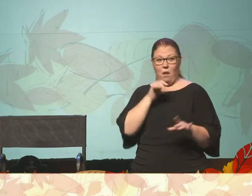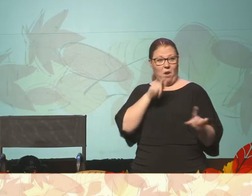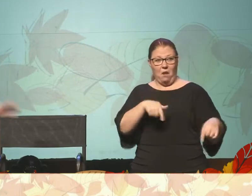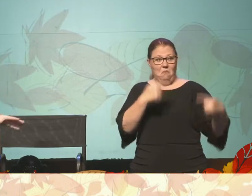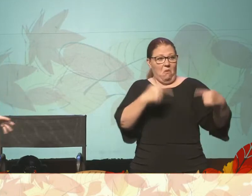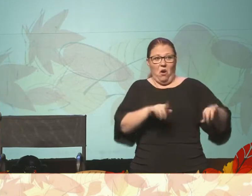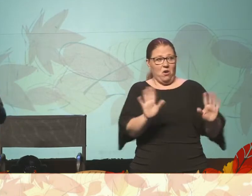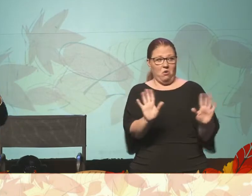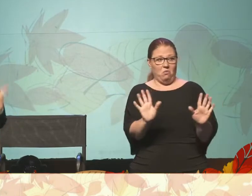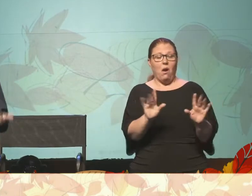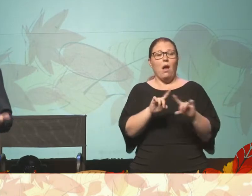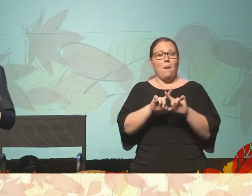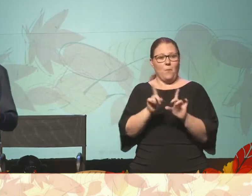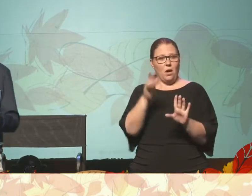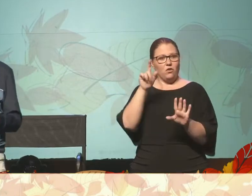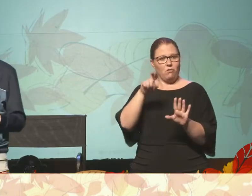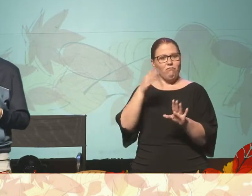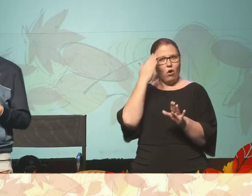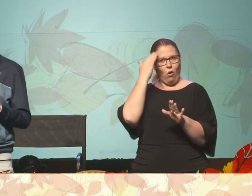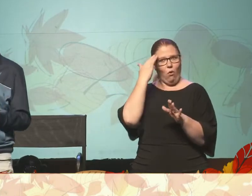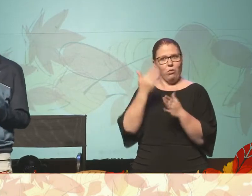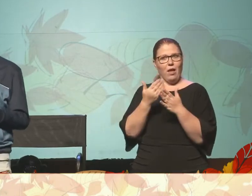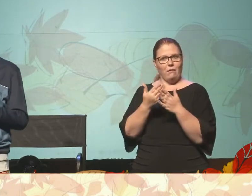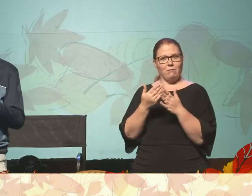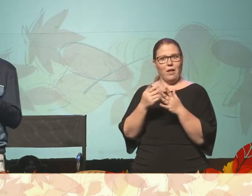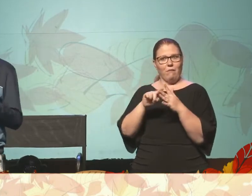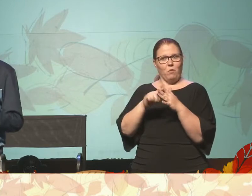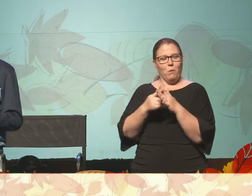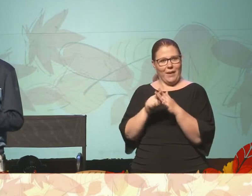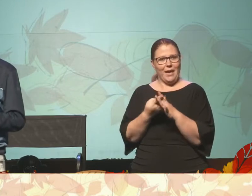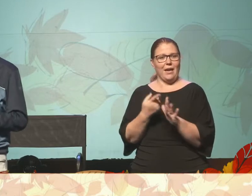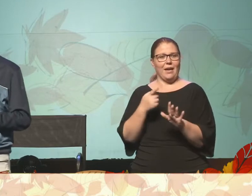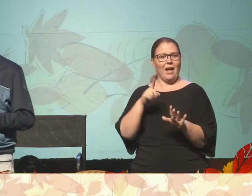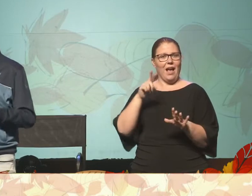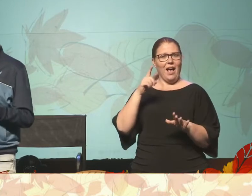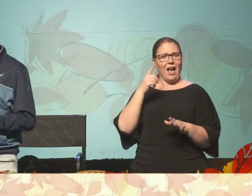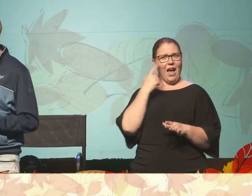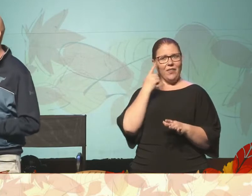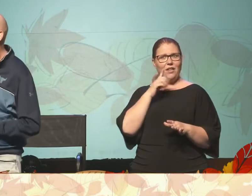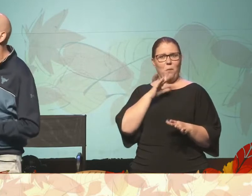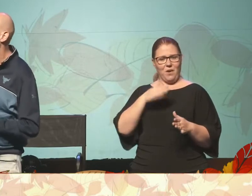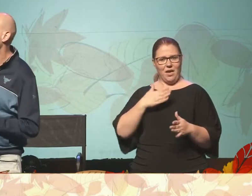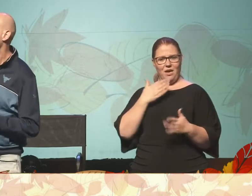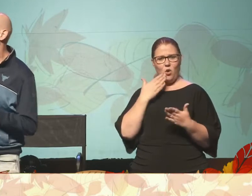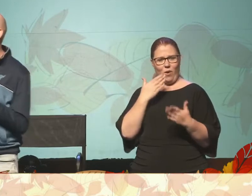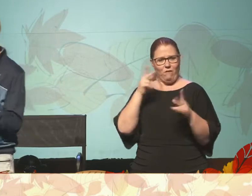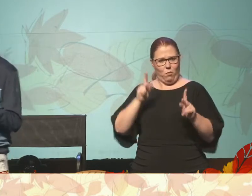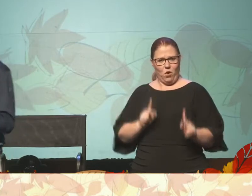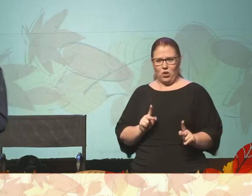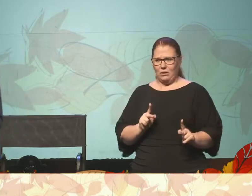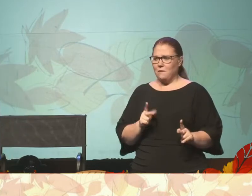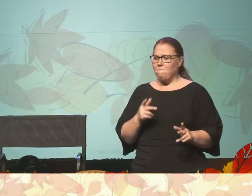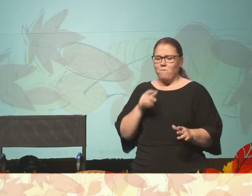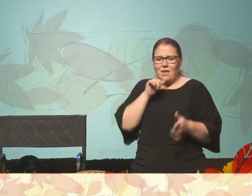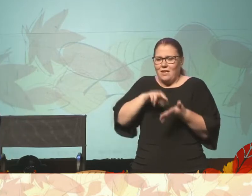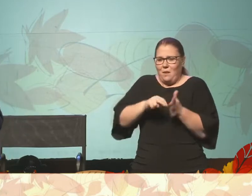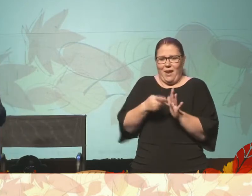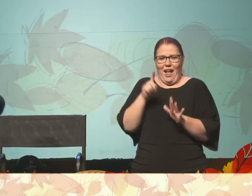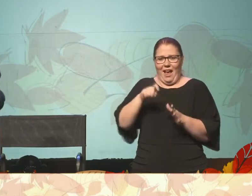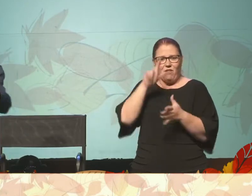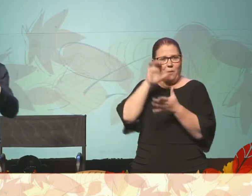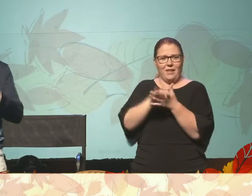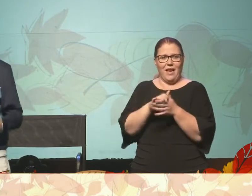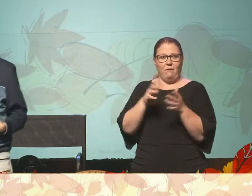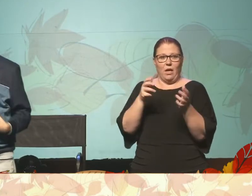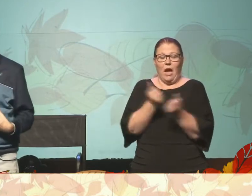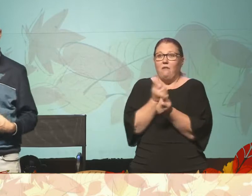with you or anything like that, but you should just know from the beginning that I think to be a grateful person, to have gratitude in our lives, doesn't mean that I have to believe that